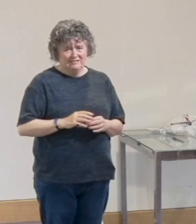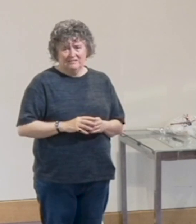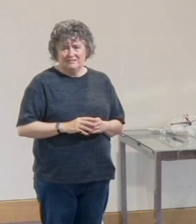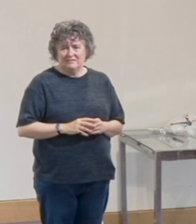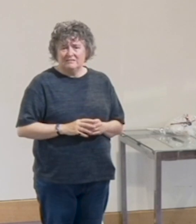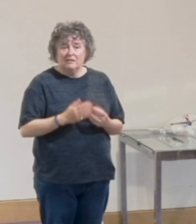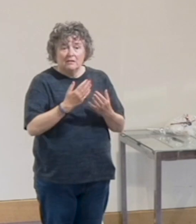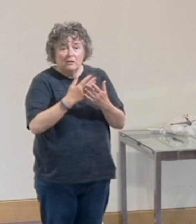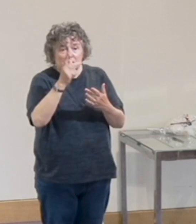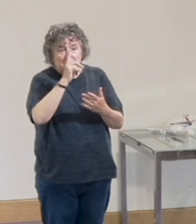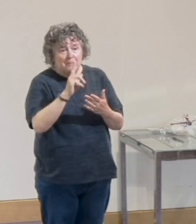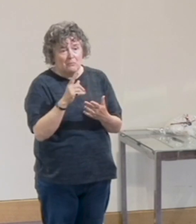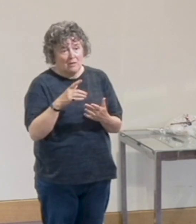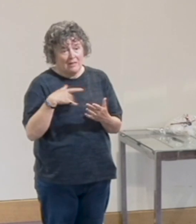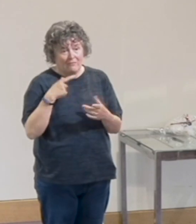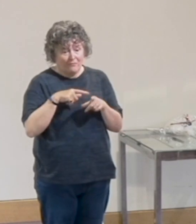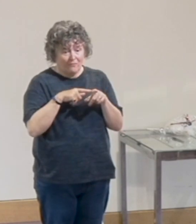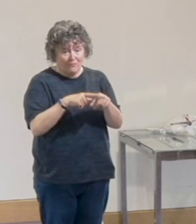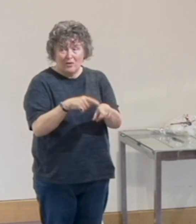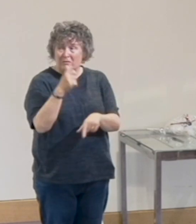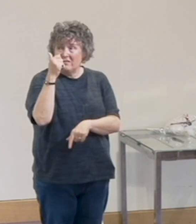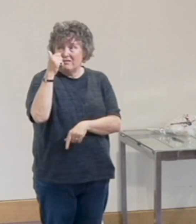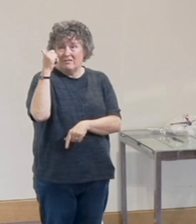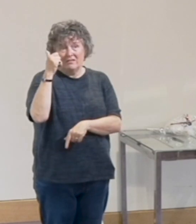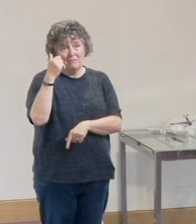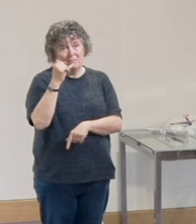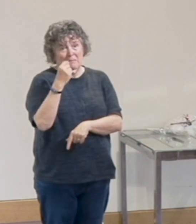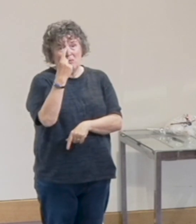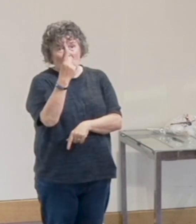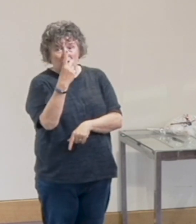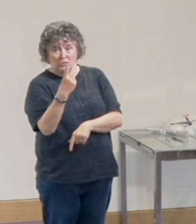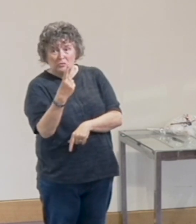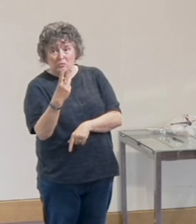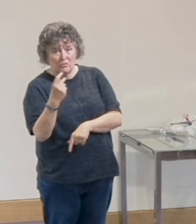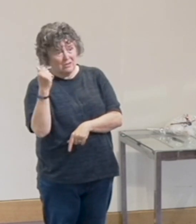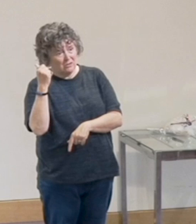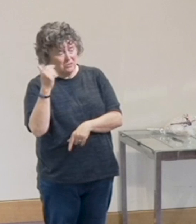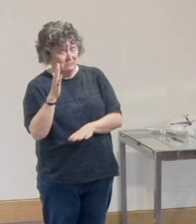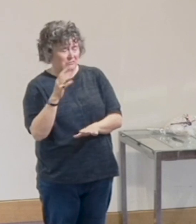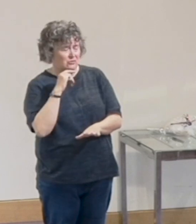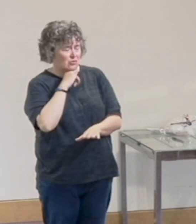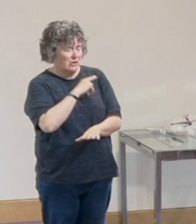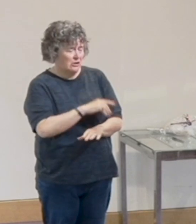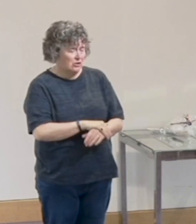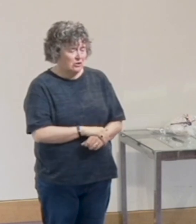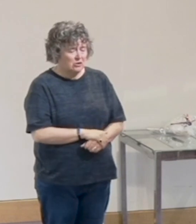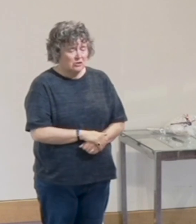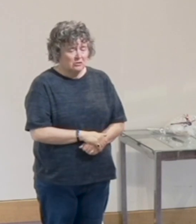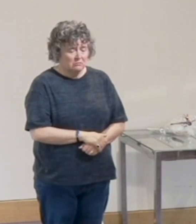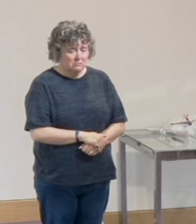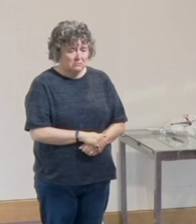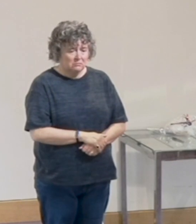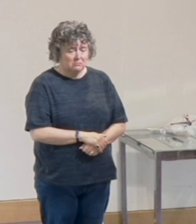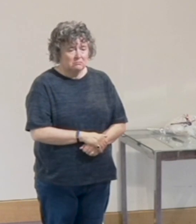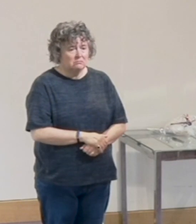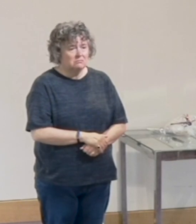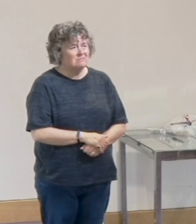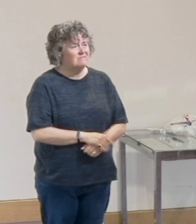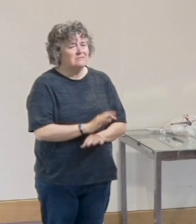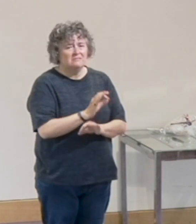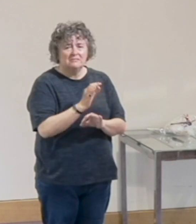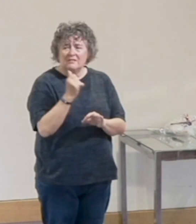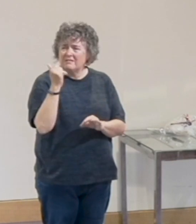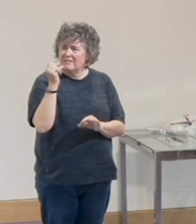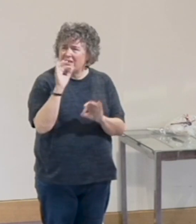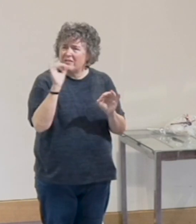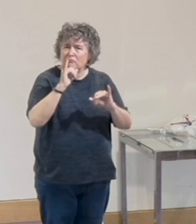I'm sure there are lots of people that live their lives according to one of those 12 rules. Now, none of them seem wrong in and of themselves,